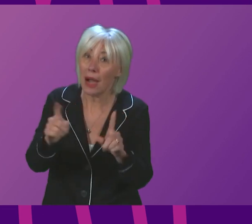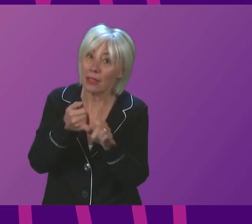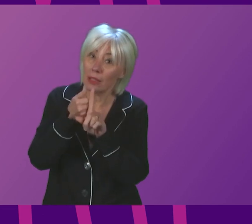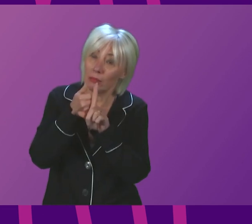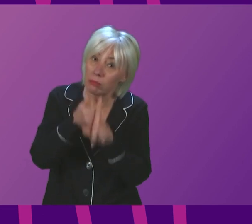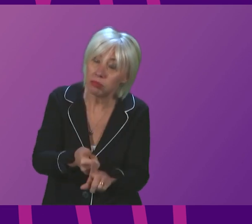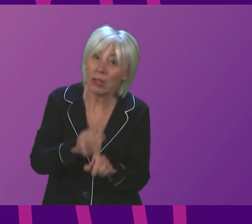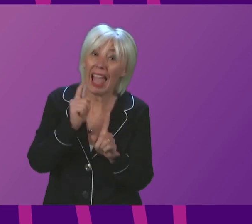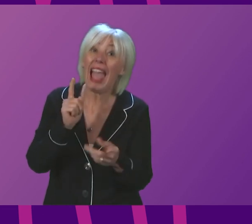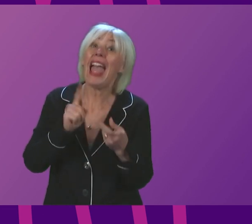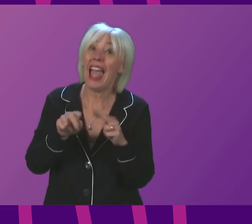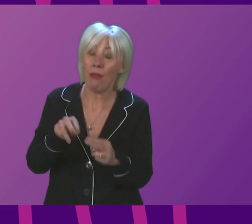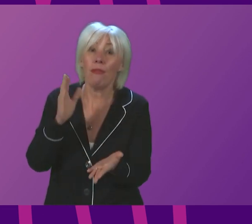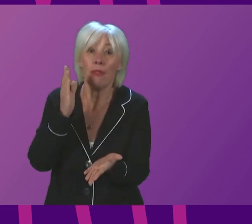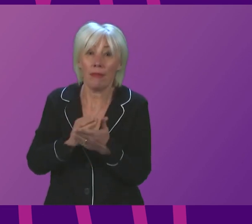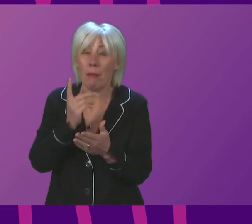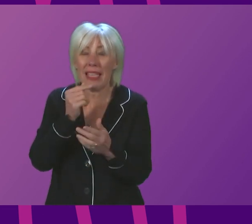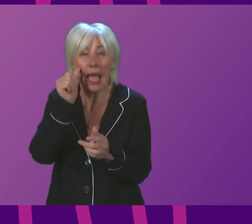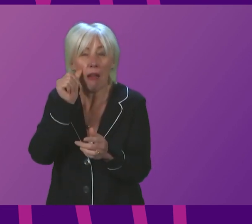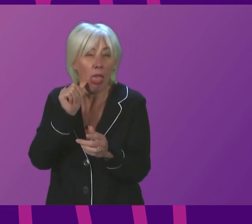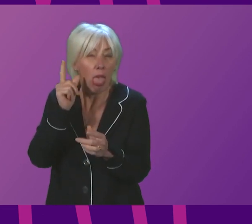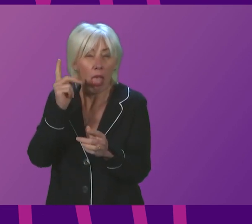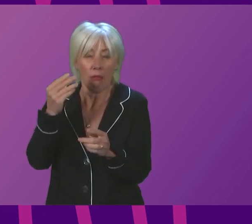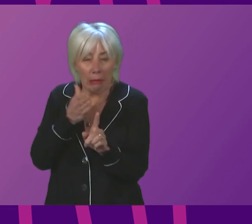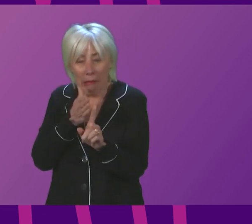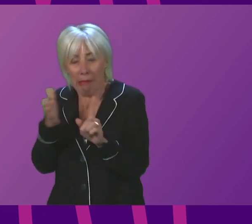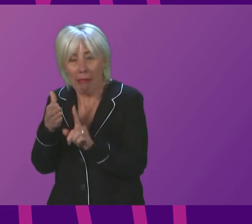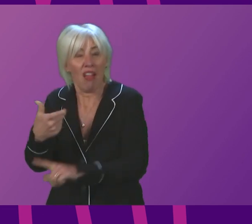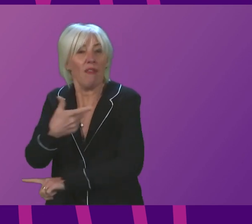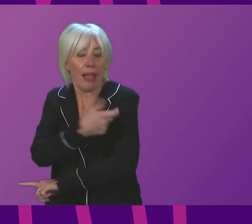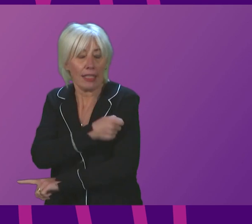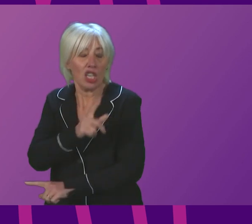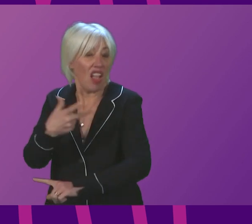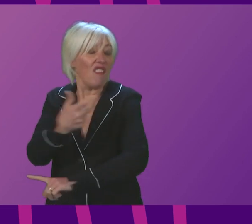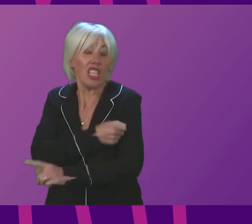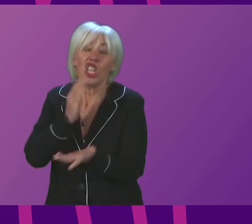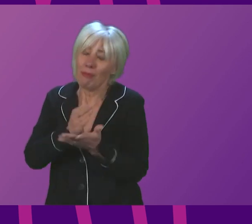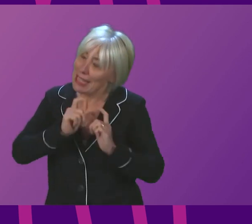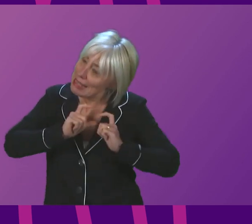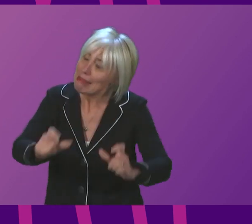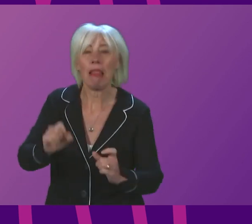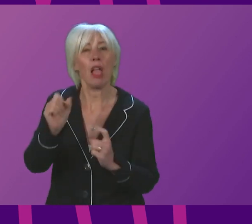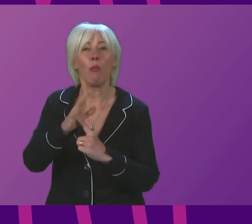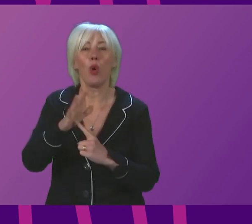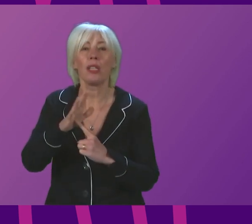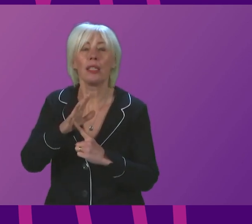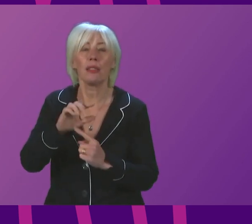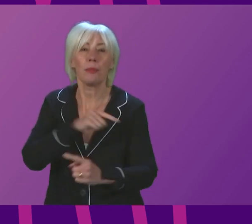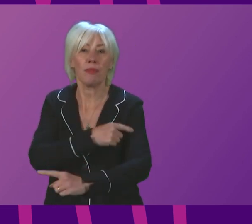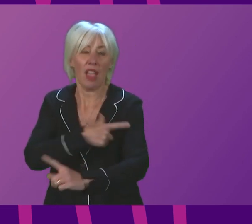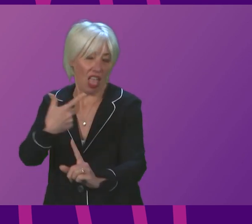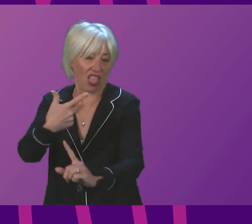latter point does prove to be the case, getting vaccinated will still be vitally important. Vaccines being